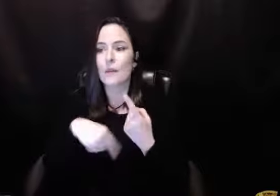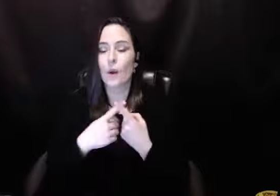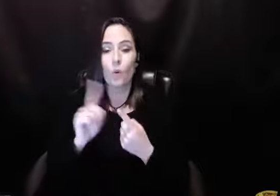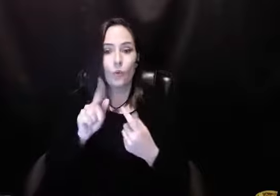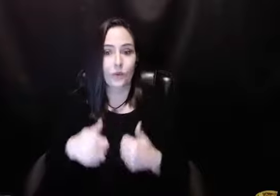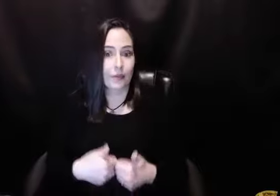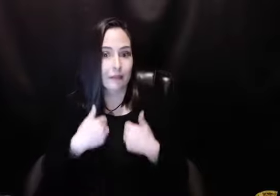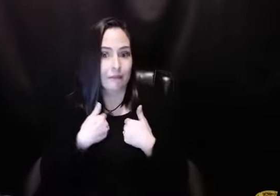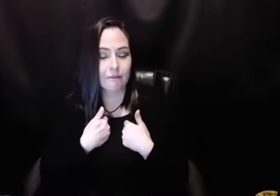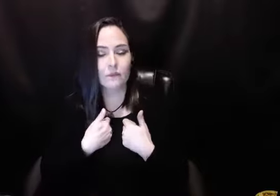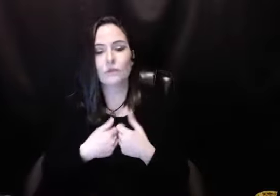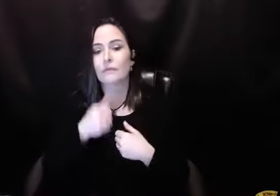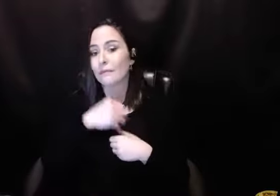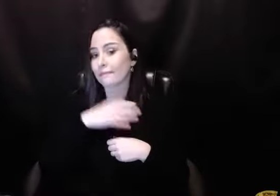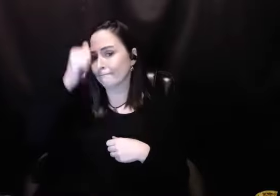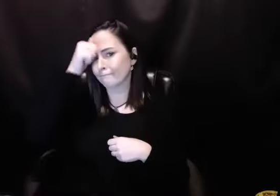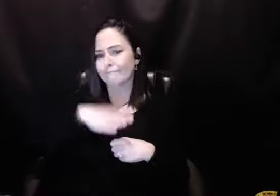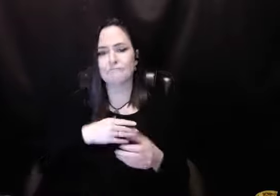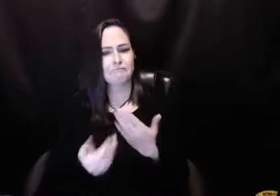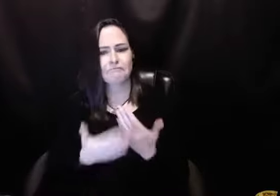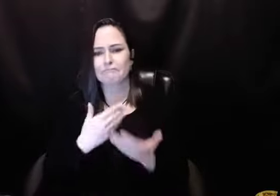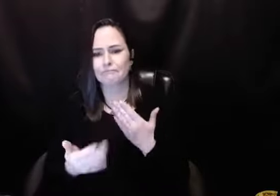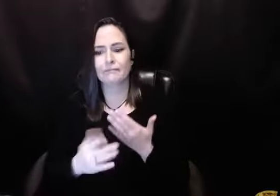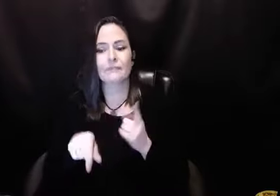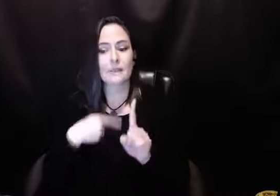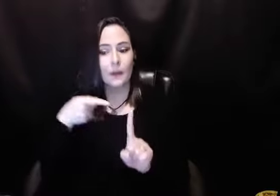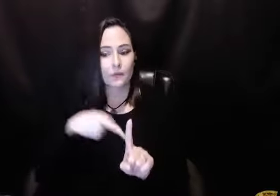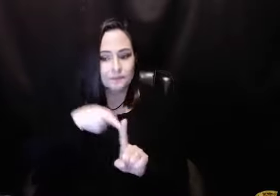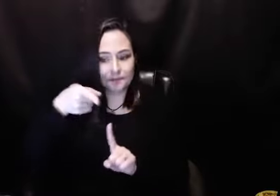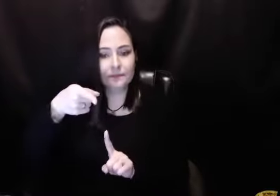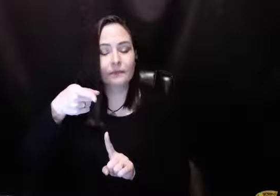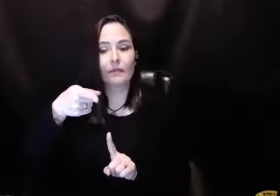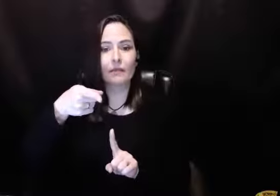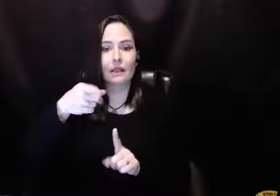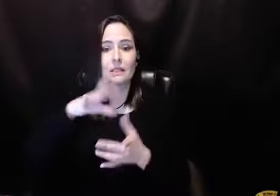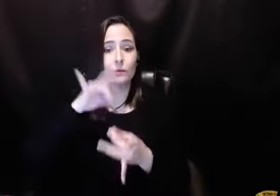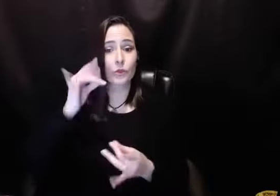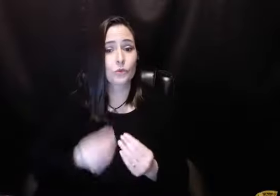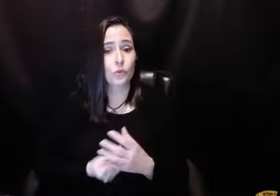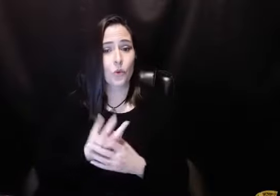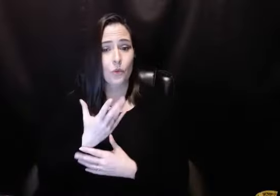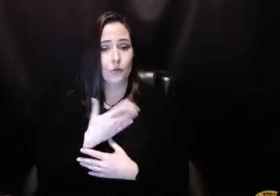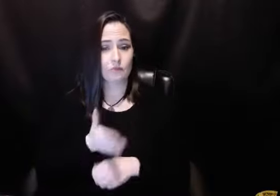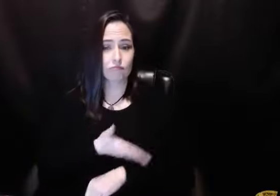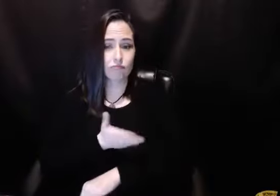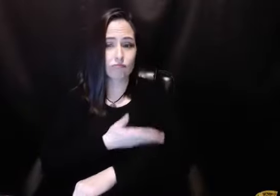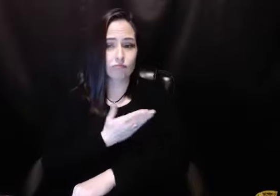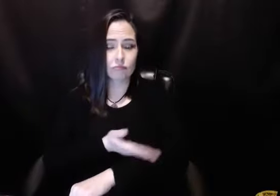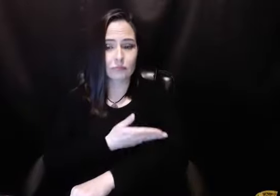Because it's about commitment. It's about, it's not about geography. It's not about gender. It's about a spiritual commitment to spiritual